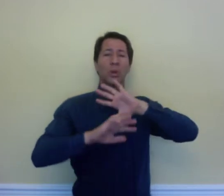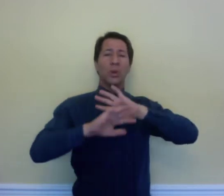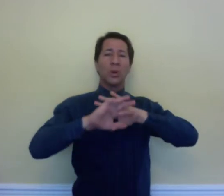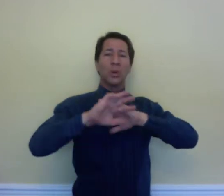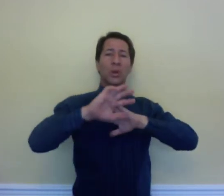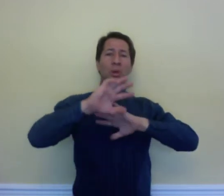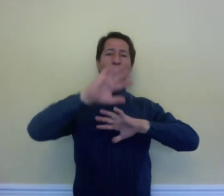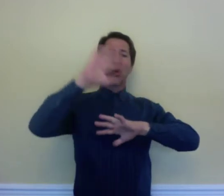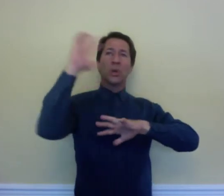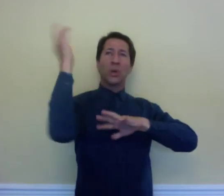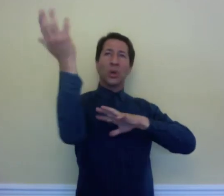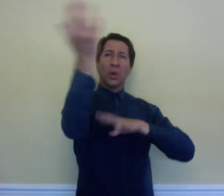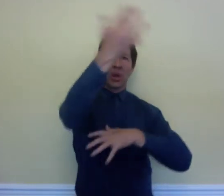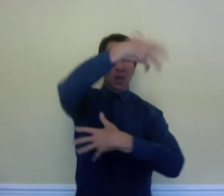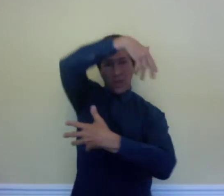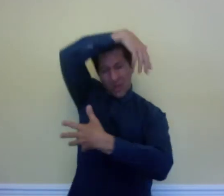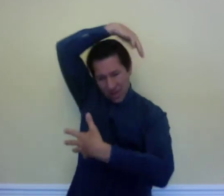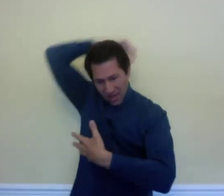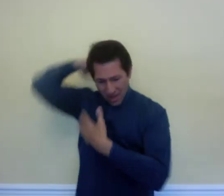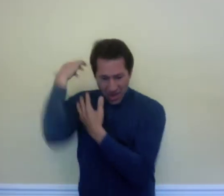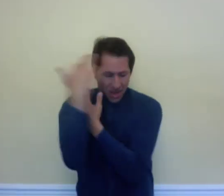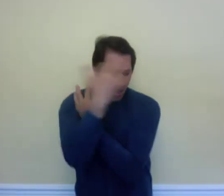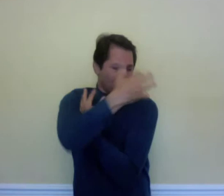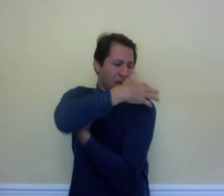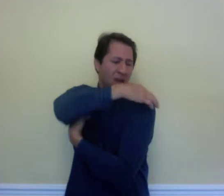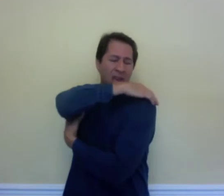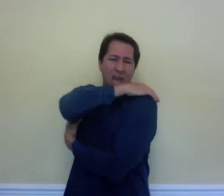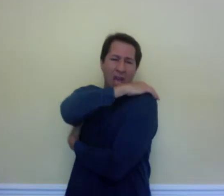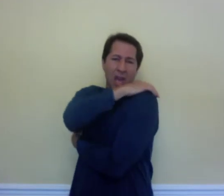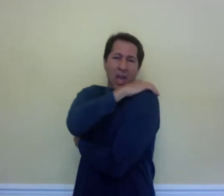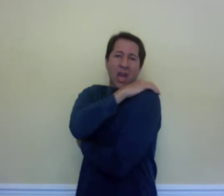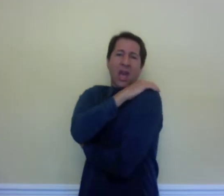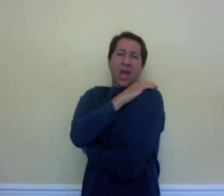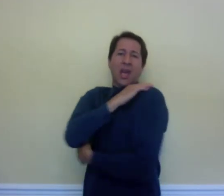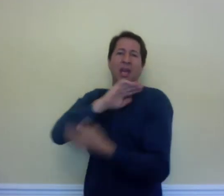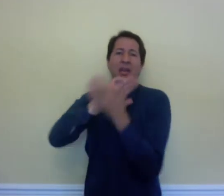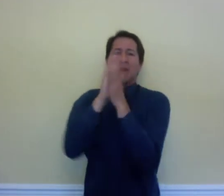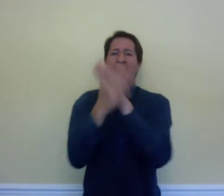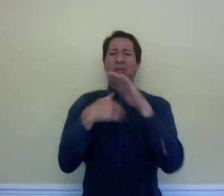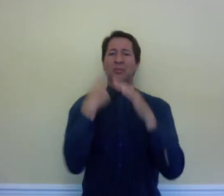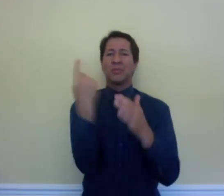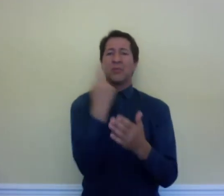shifting away enter off your